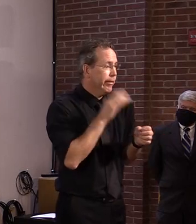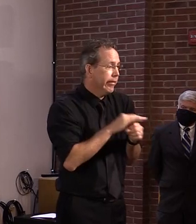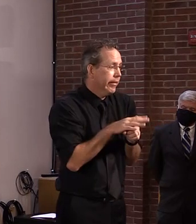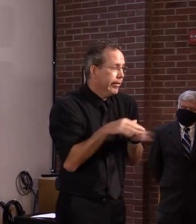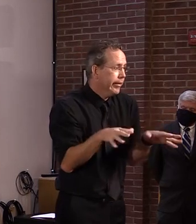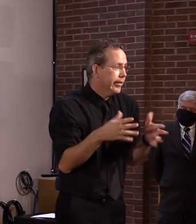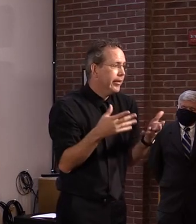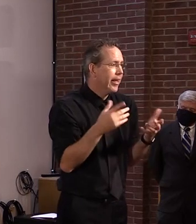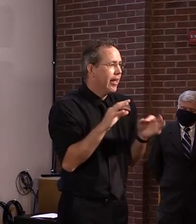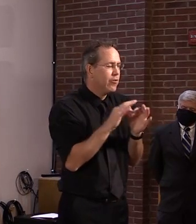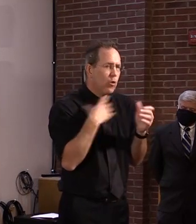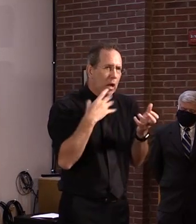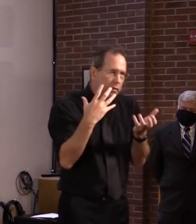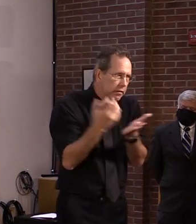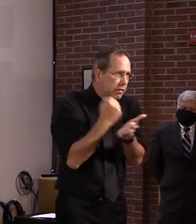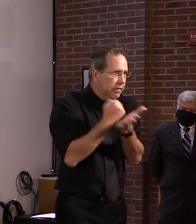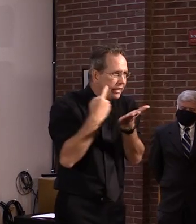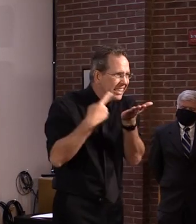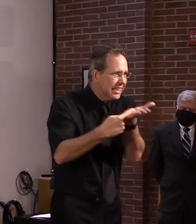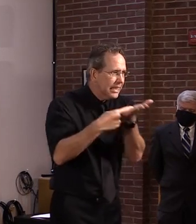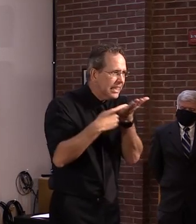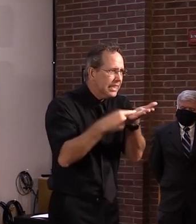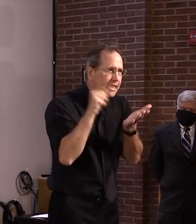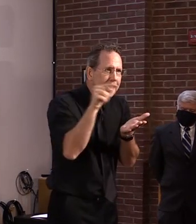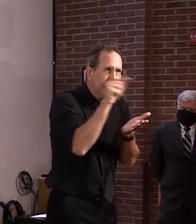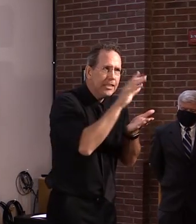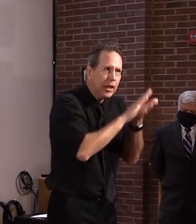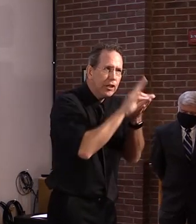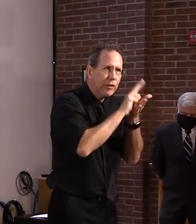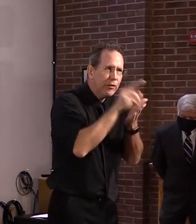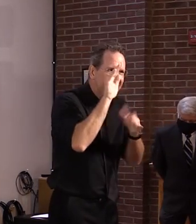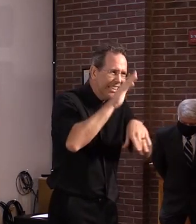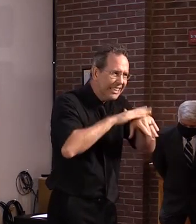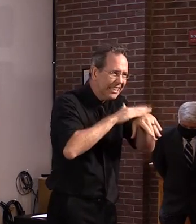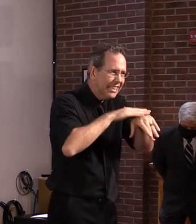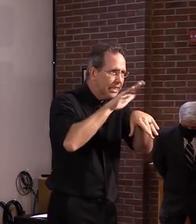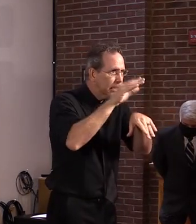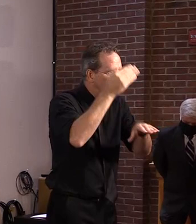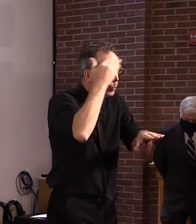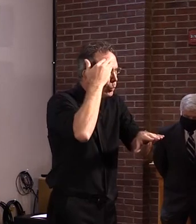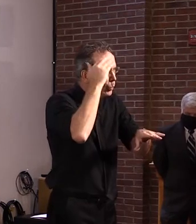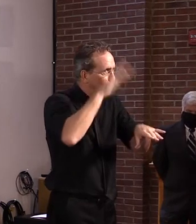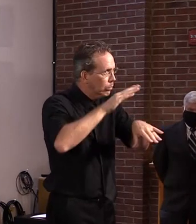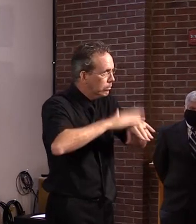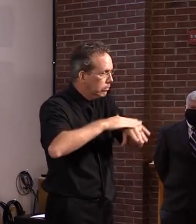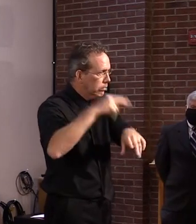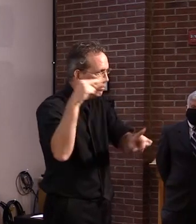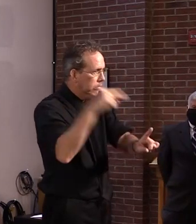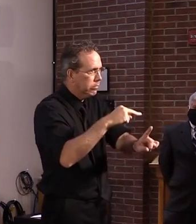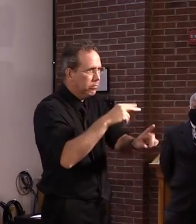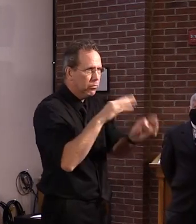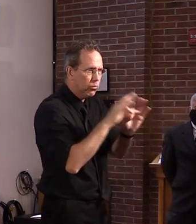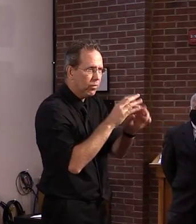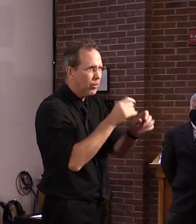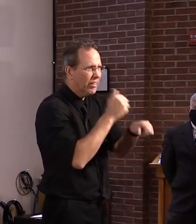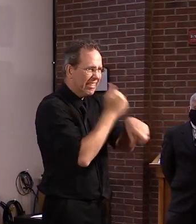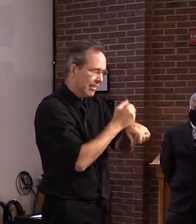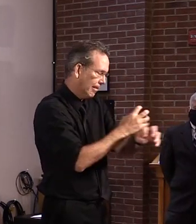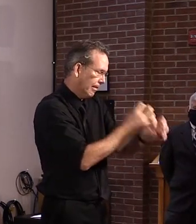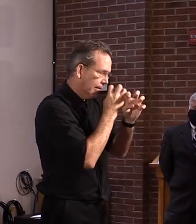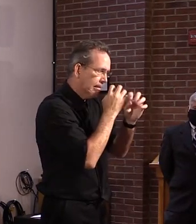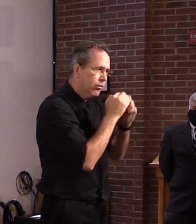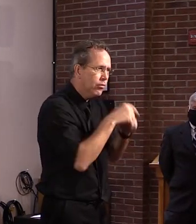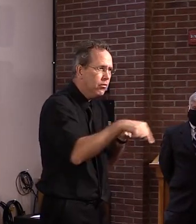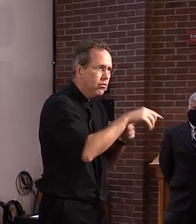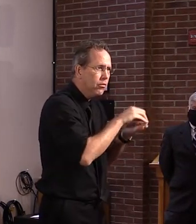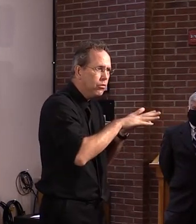uh, to make sure, uh, that they, uh, put the guidelines, the restrictions, uh, place and then they follow through. Uh, so we can,